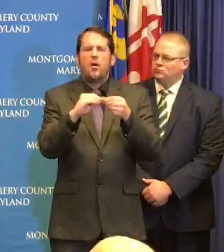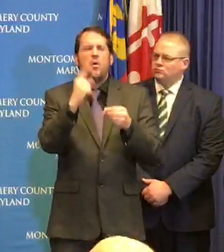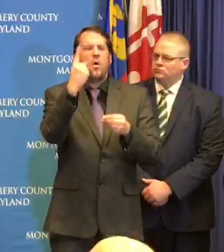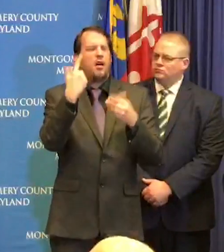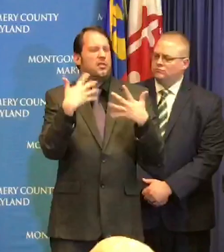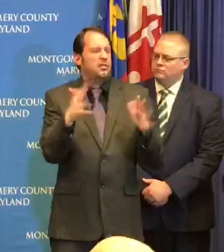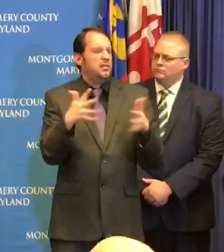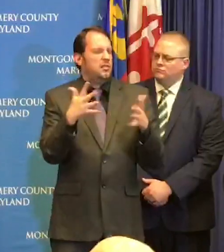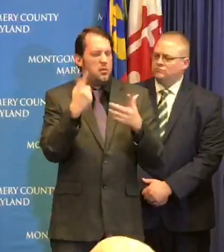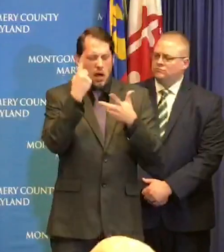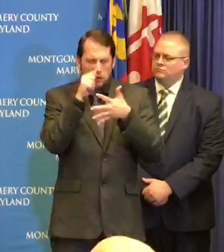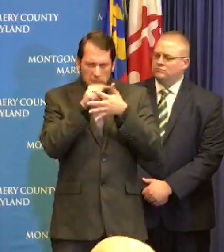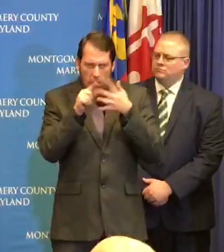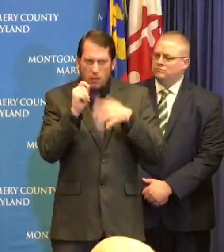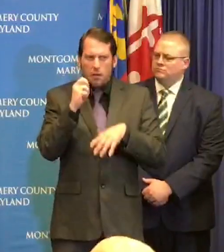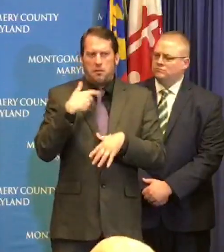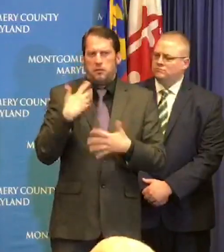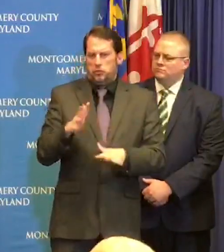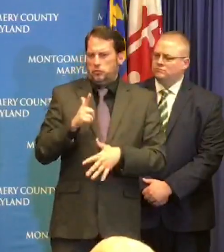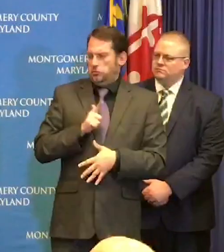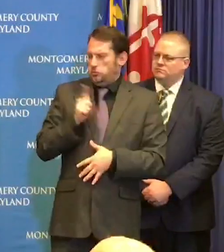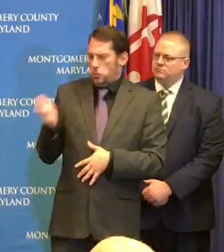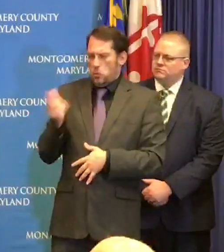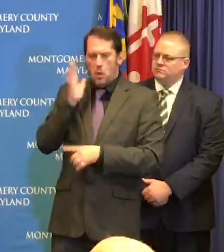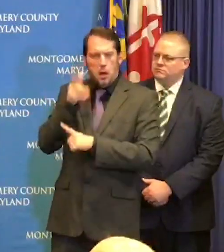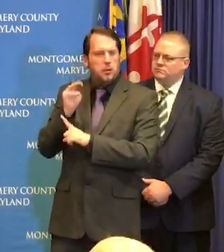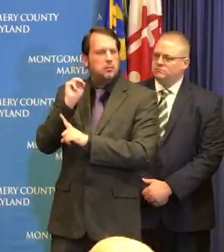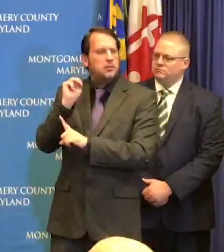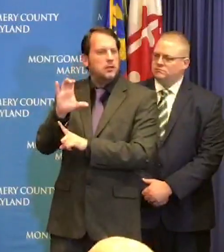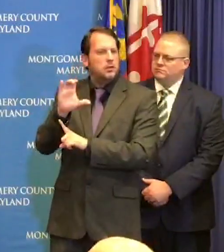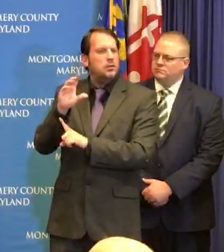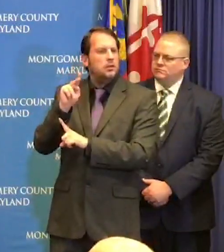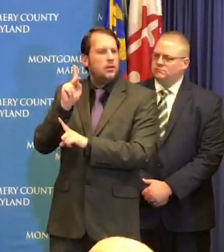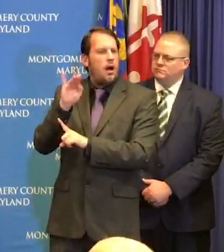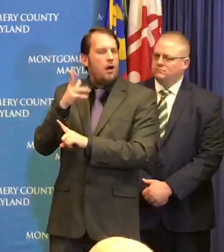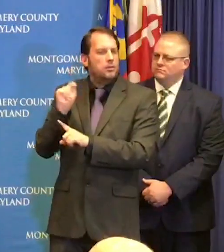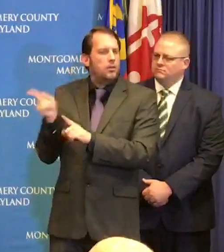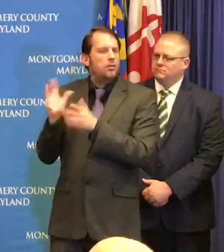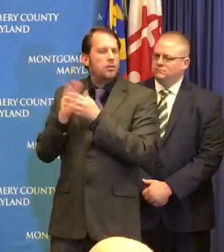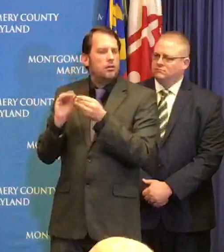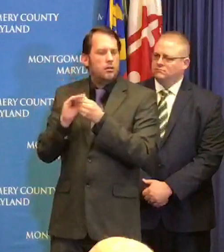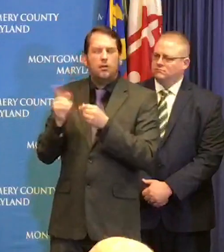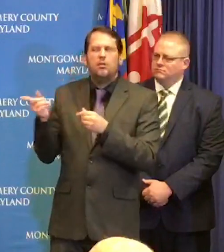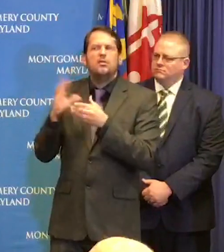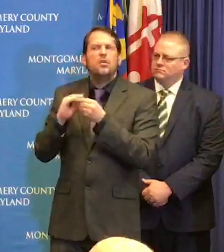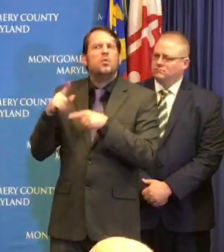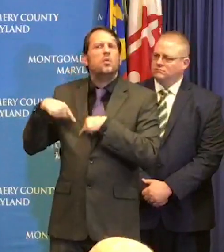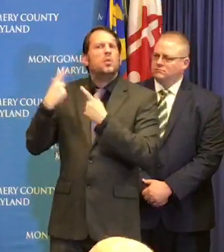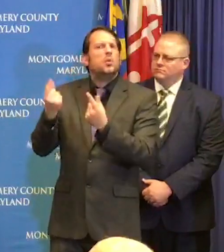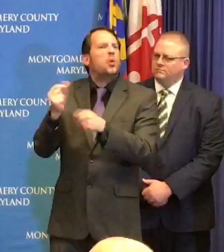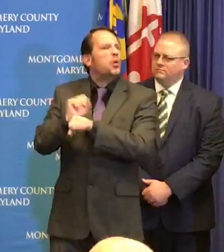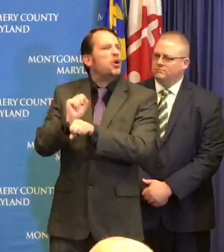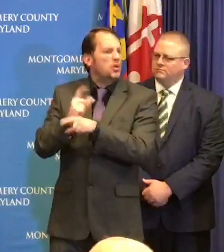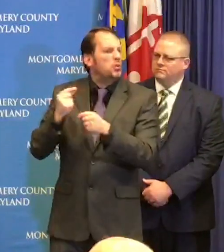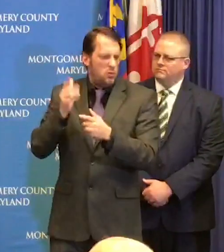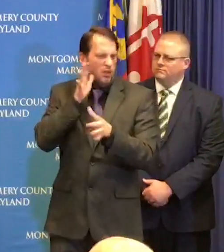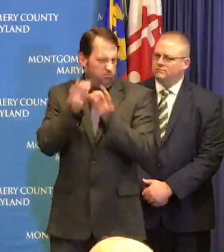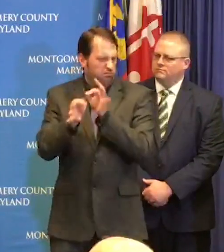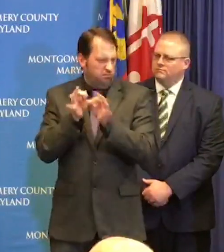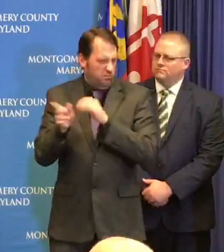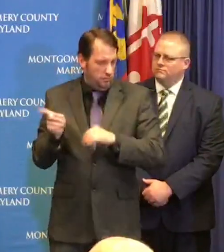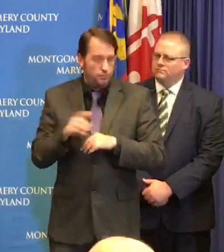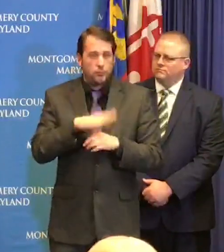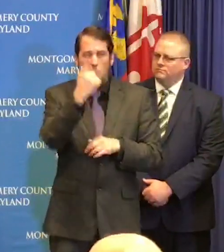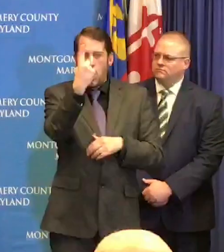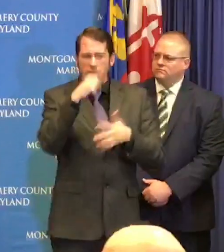directly engaged in and taking point on in the school system but one of the things that was said in the press conference by the